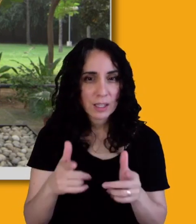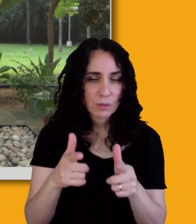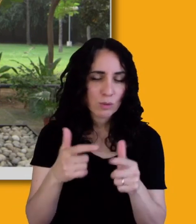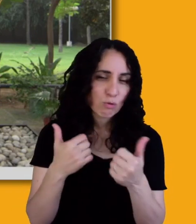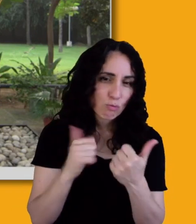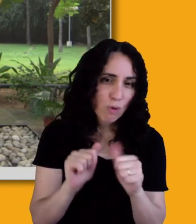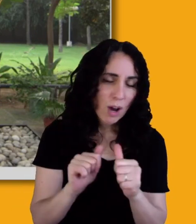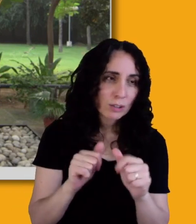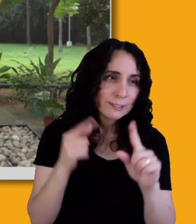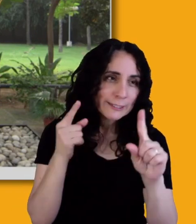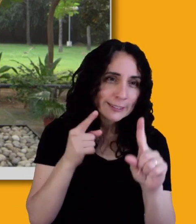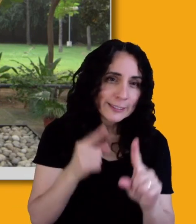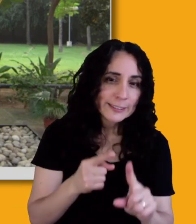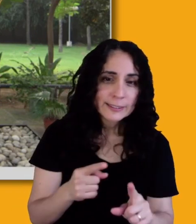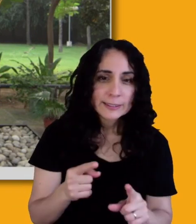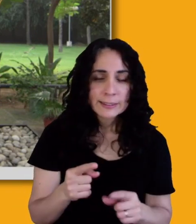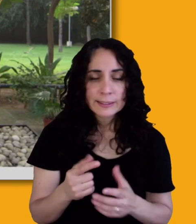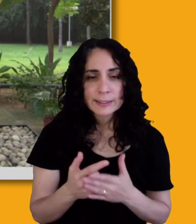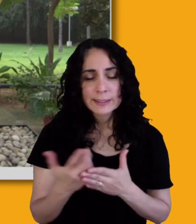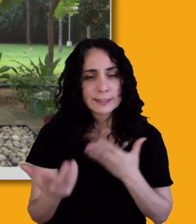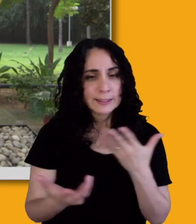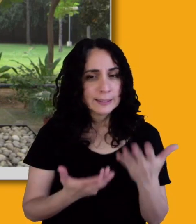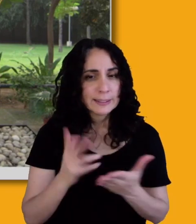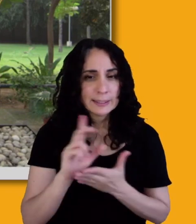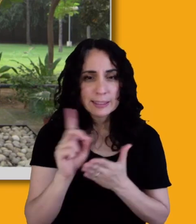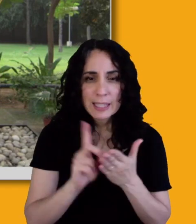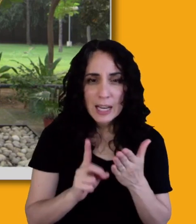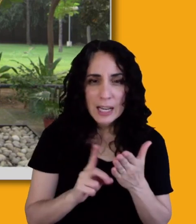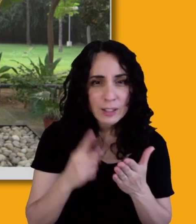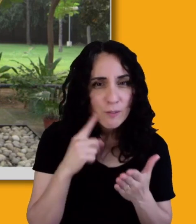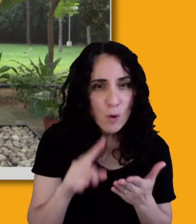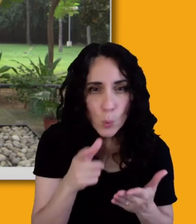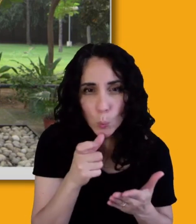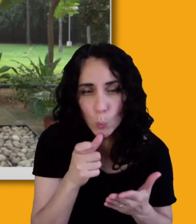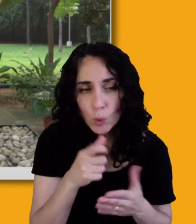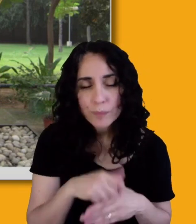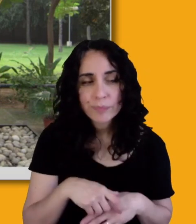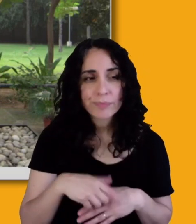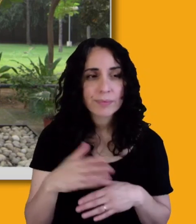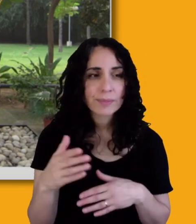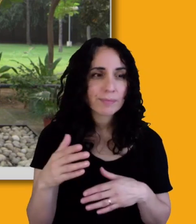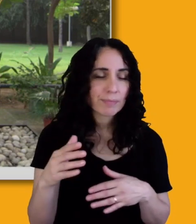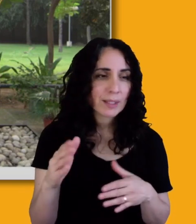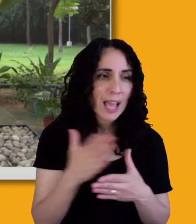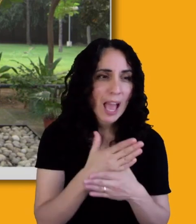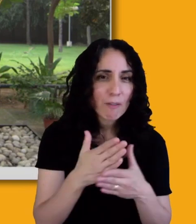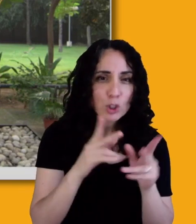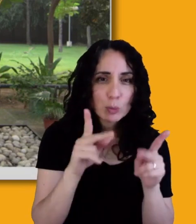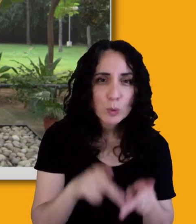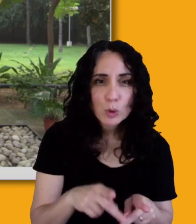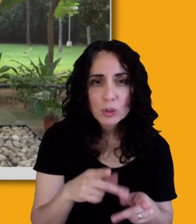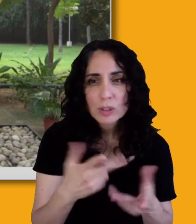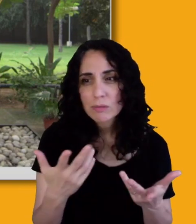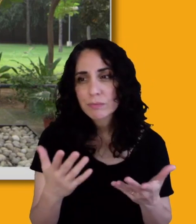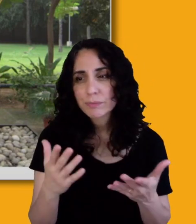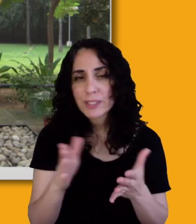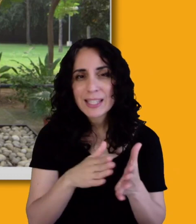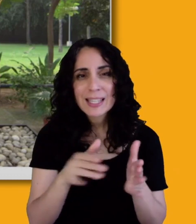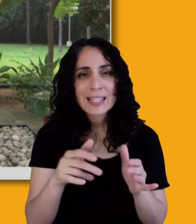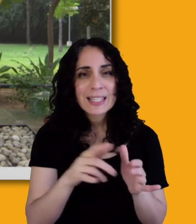what are, you know, what are we designing to? Who's the average person? How do we standardize things in the design world?